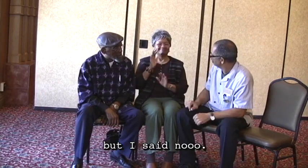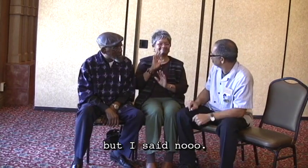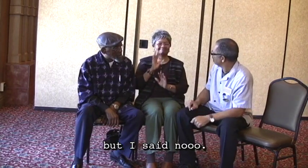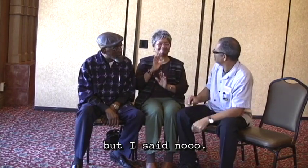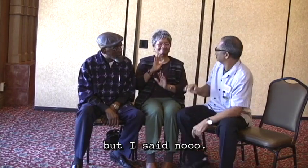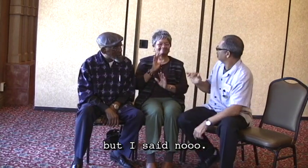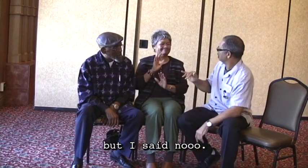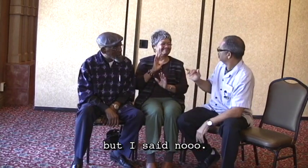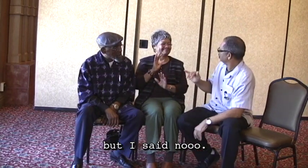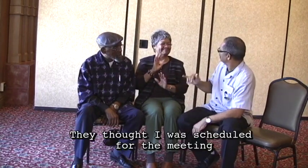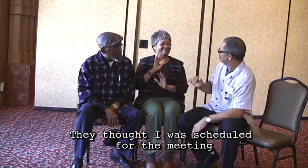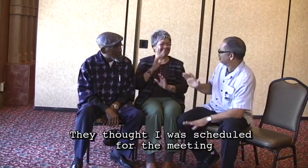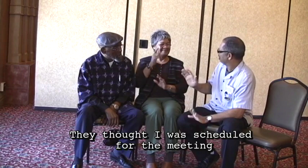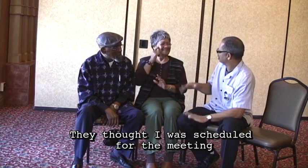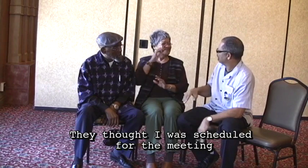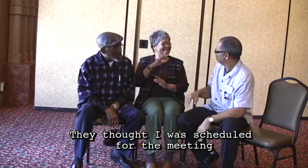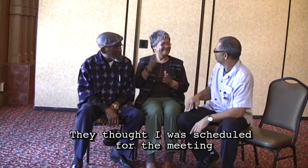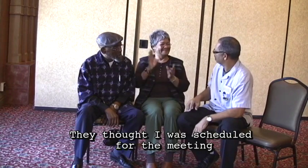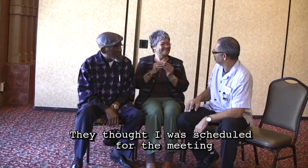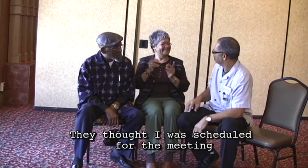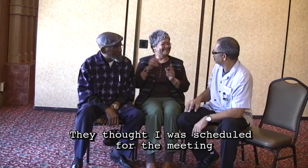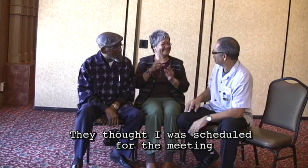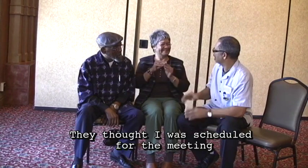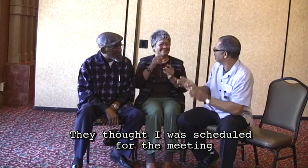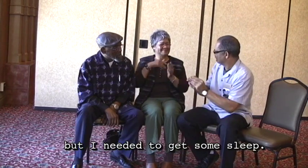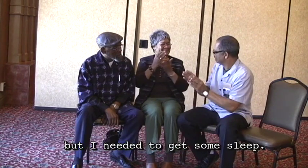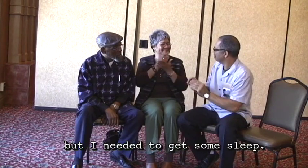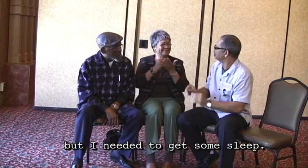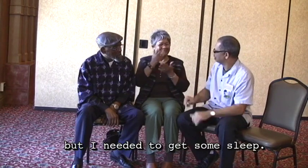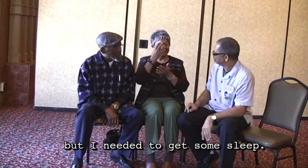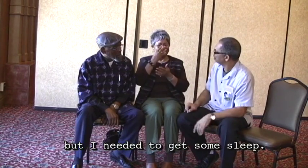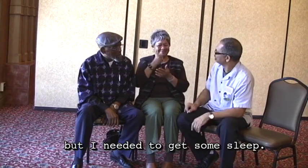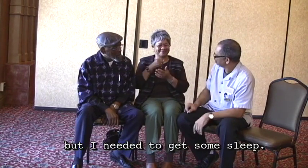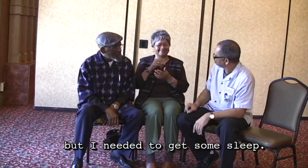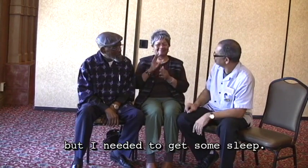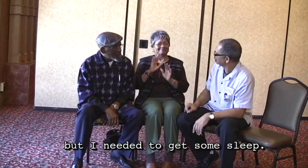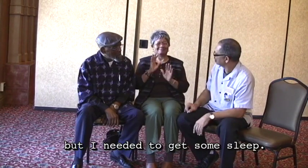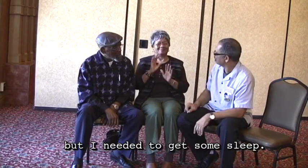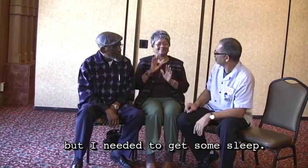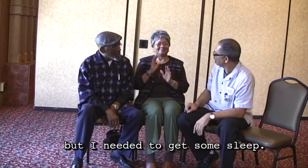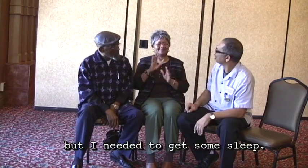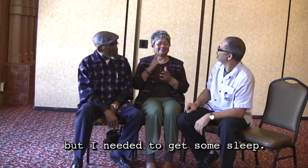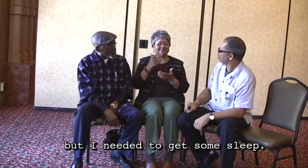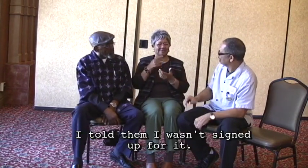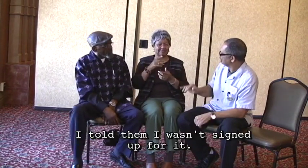and I said no. They thought I was scheduled for the meeting but I needed to get some sleep.